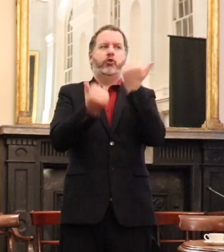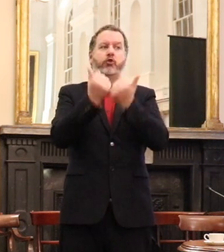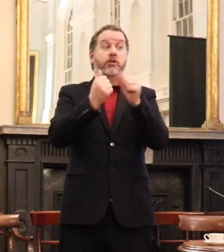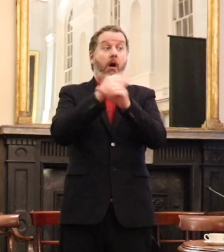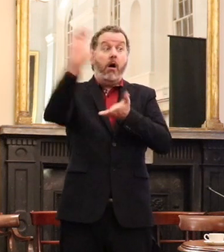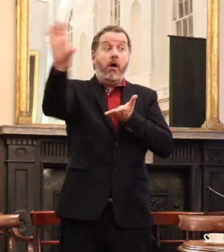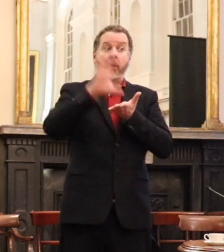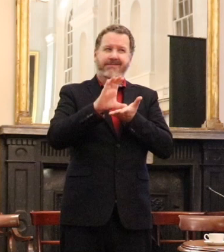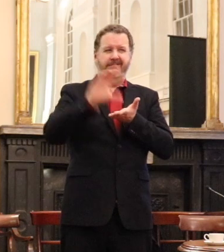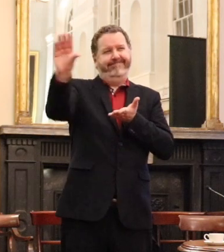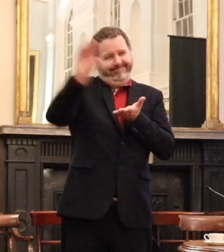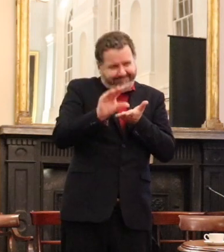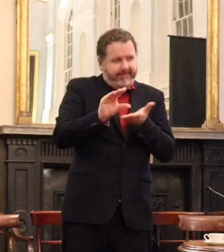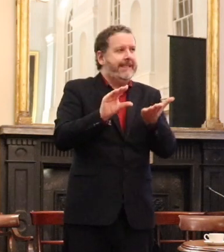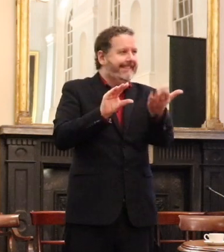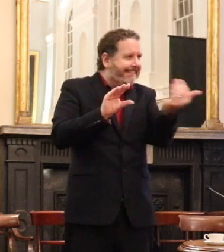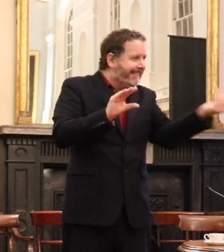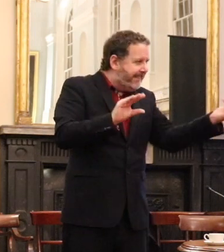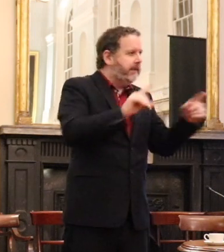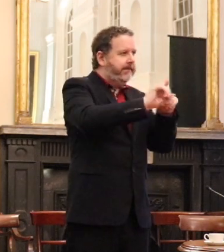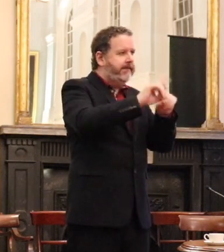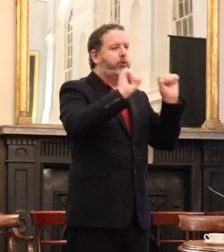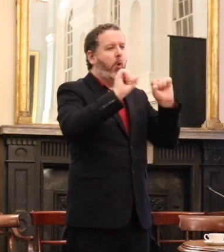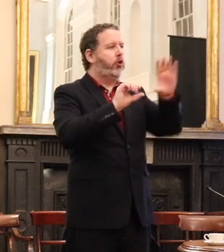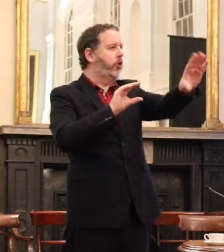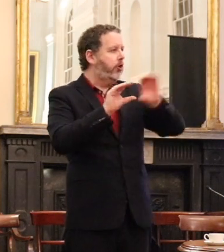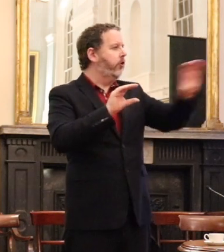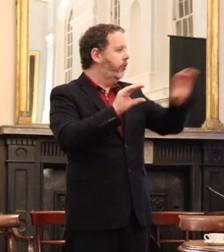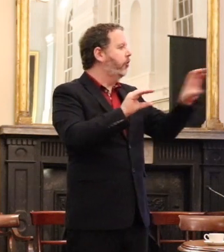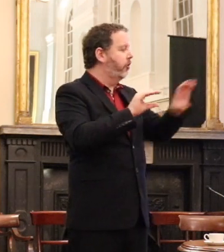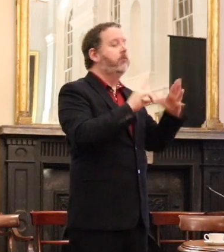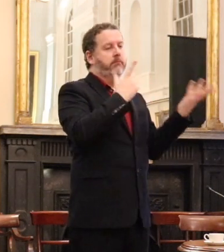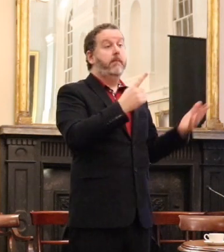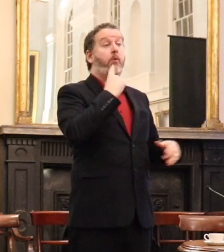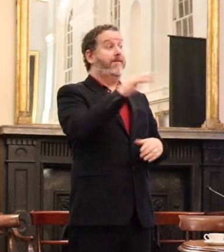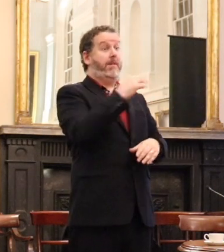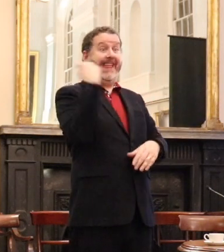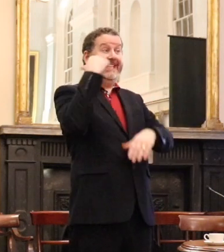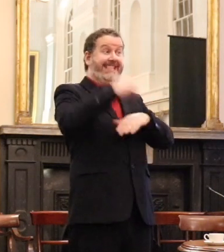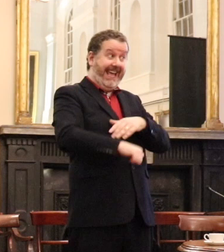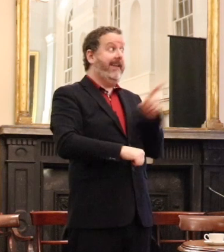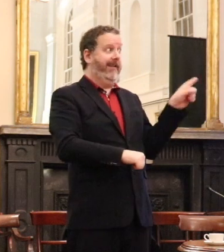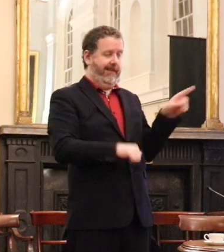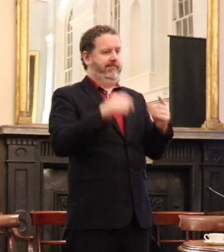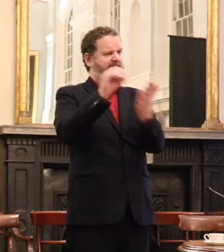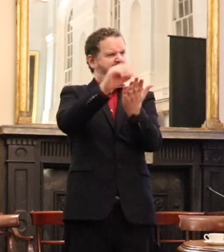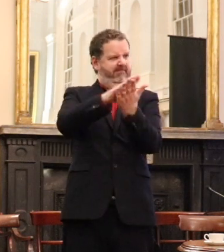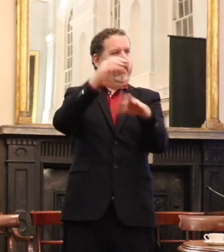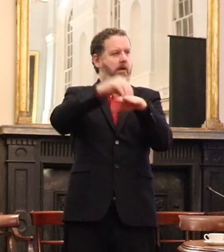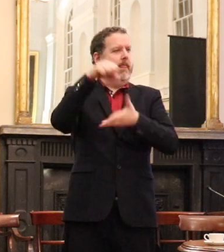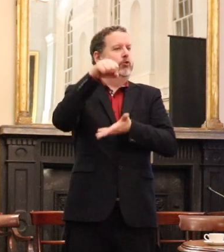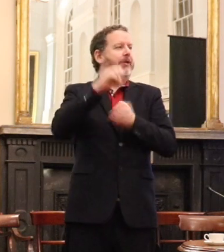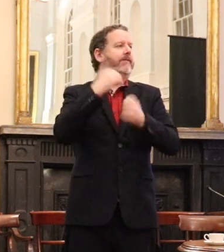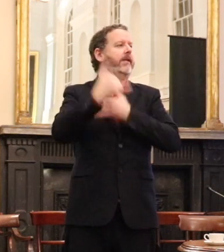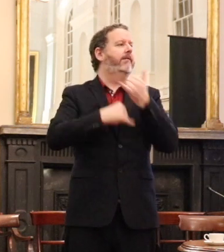support from a huge wide range of supporters. But ever since that day that has been part of it. What